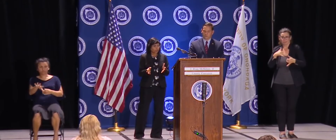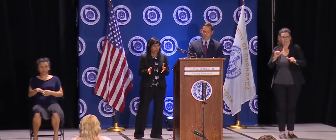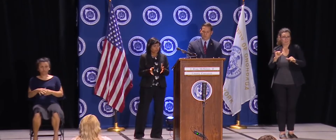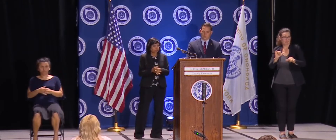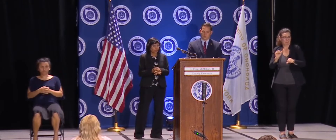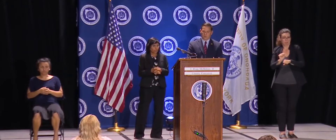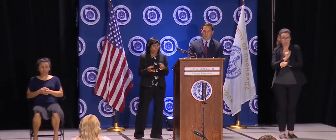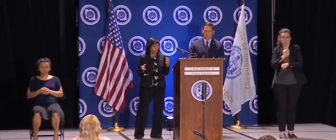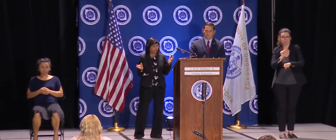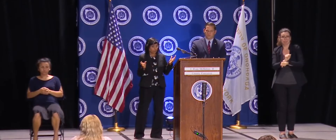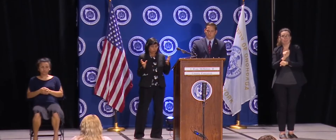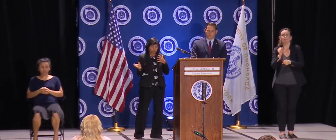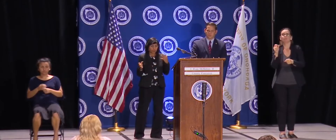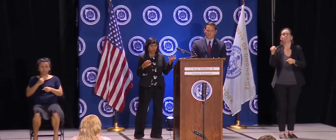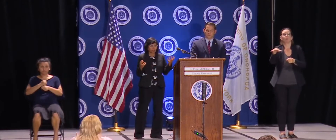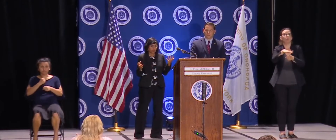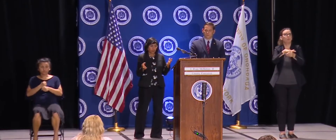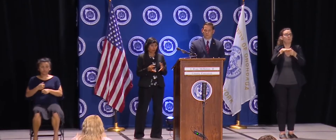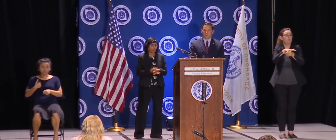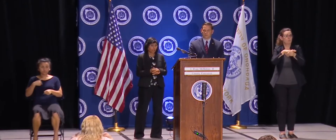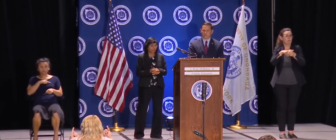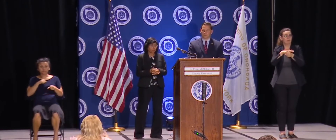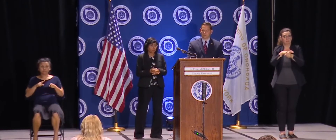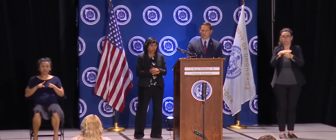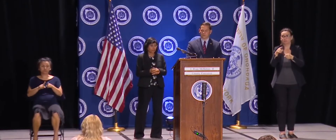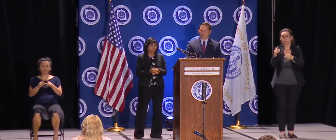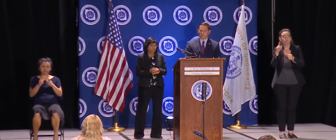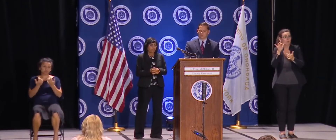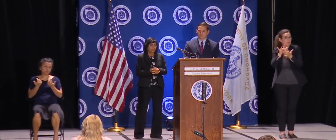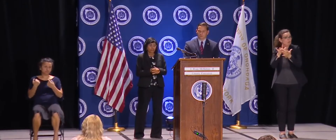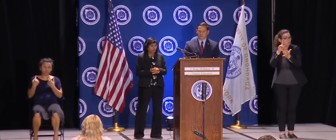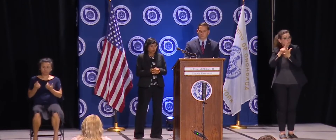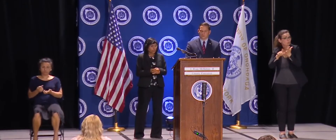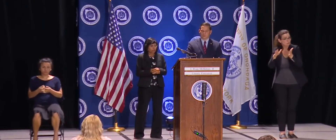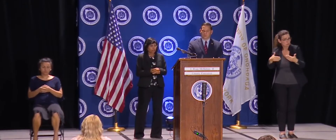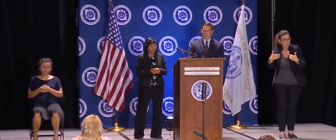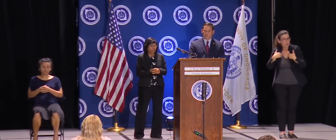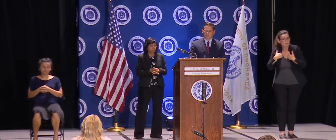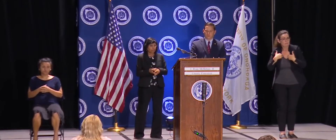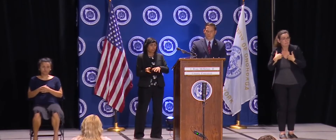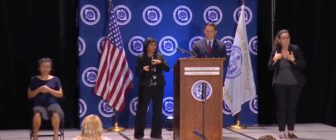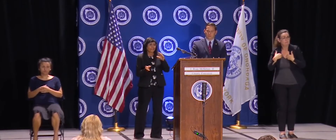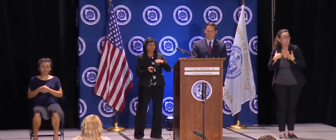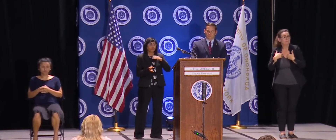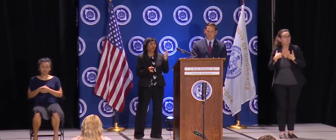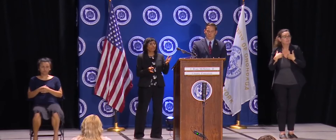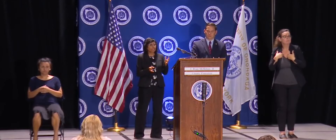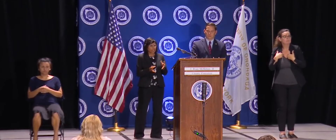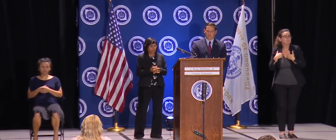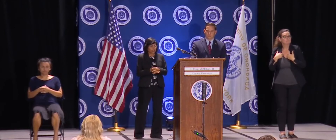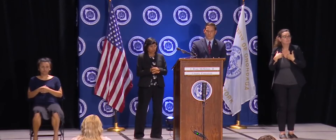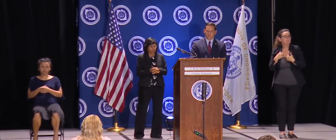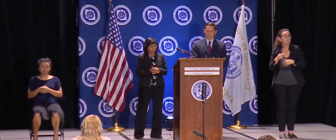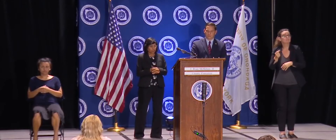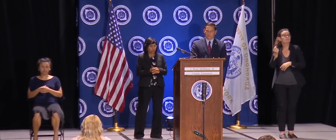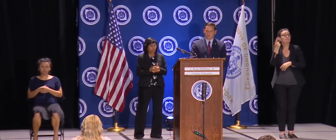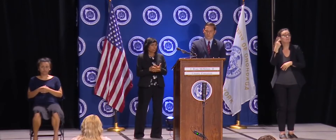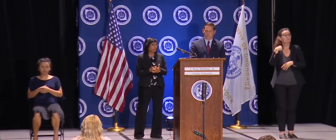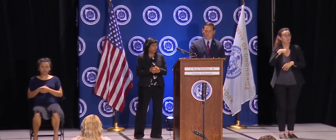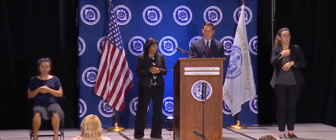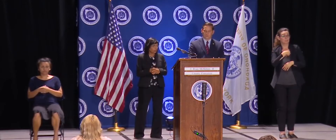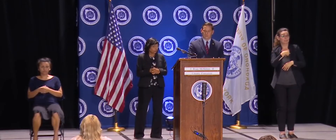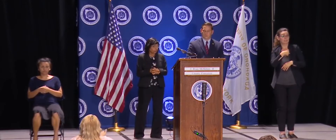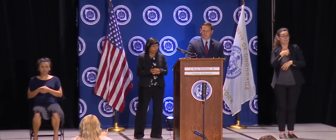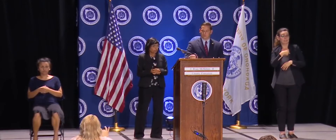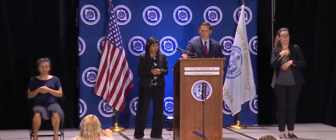alongside with us. So they are pretty much, for all practical purposes, they don't do case investigation. They do only contact tracing. So